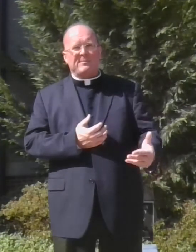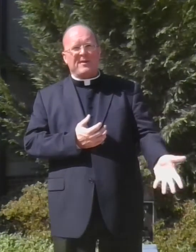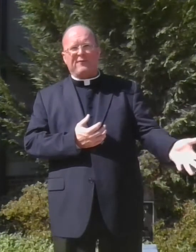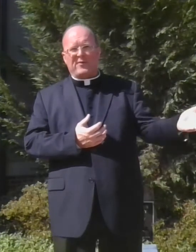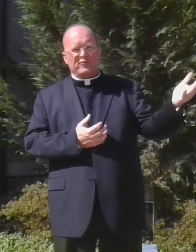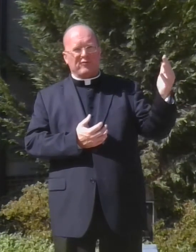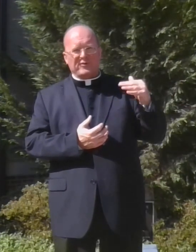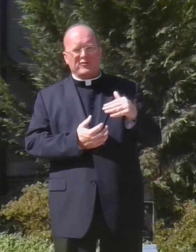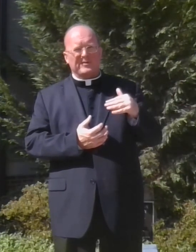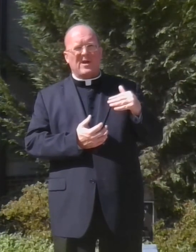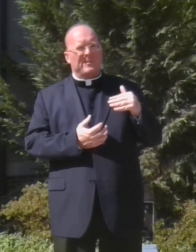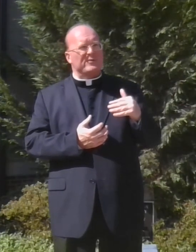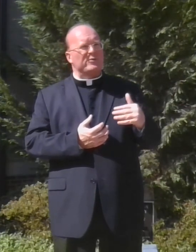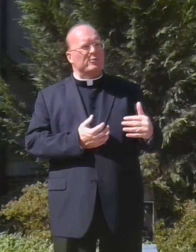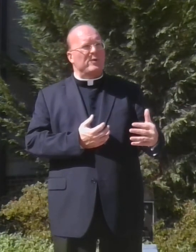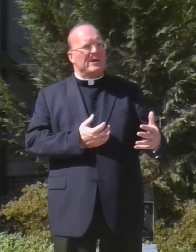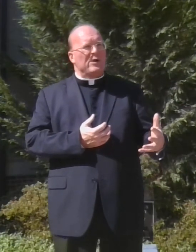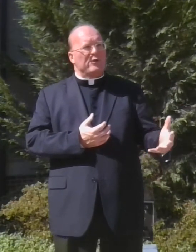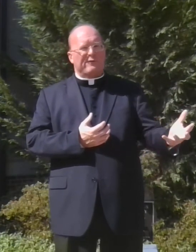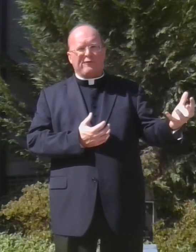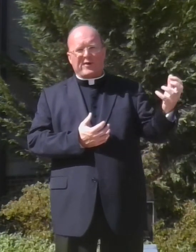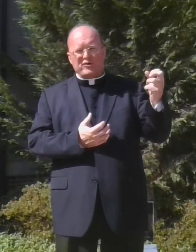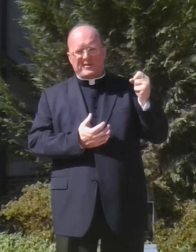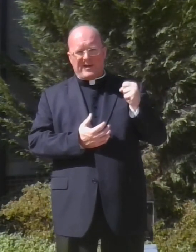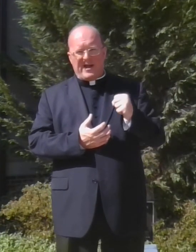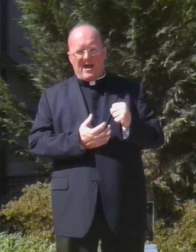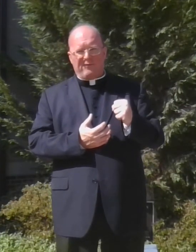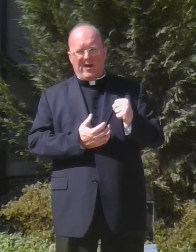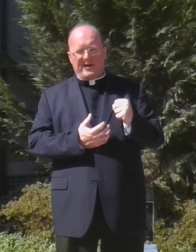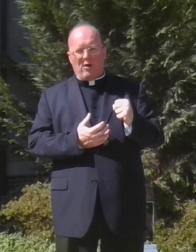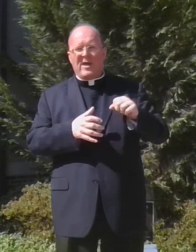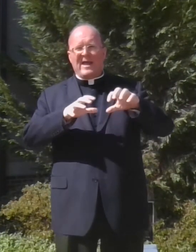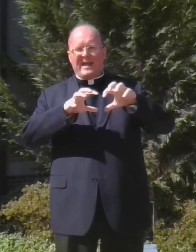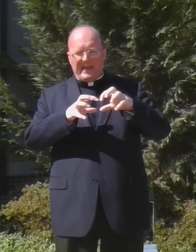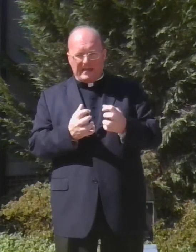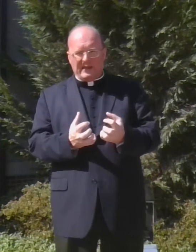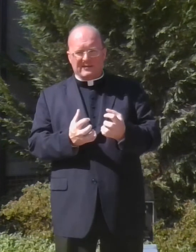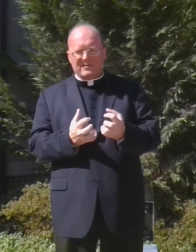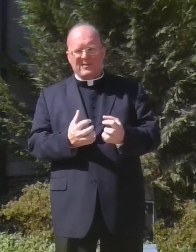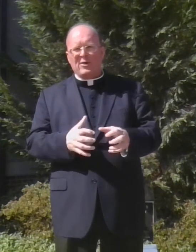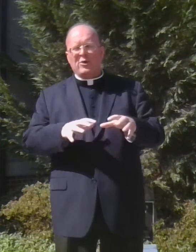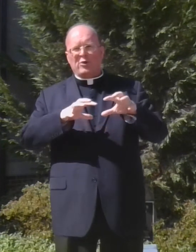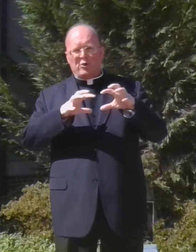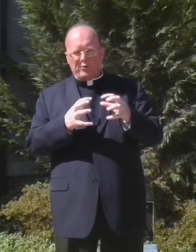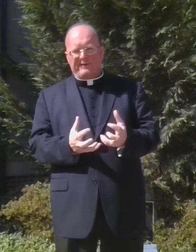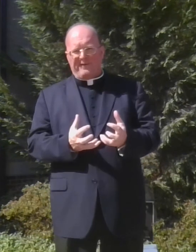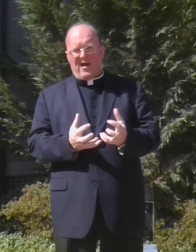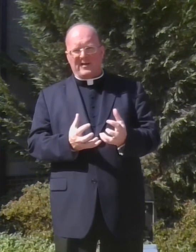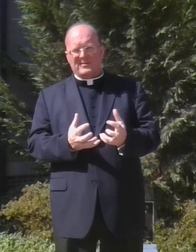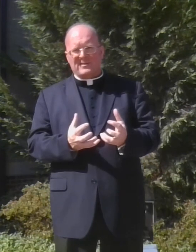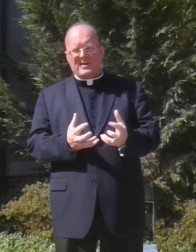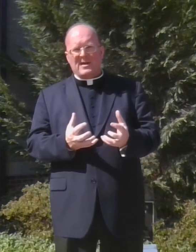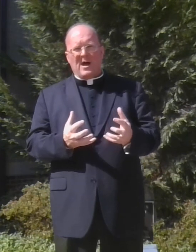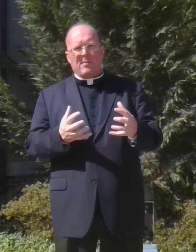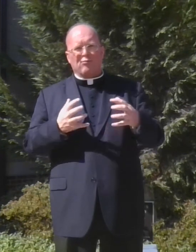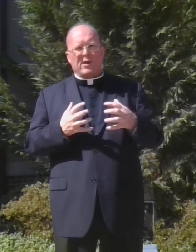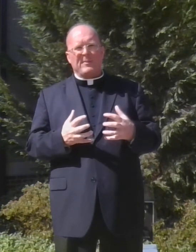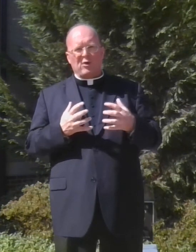into my frustration, come into the friction that I have right now. Heal it. Unify it. Bring me